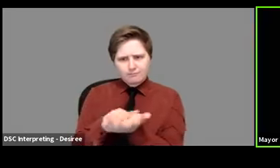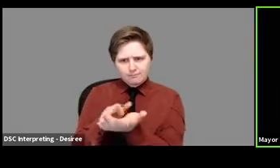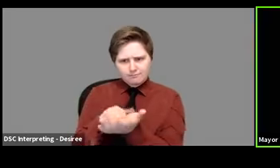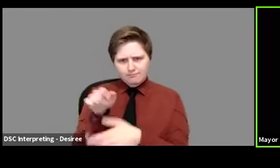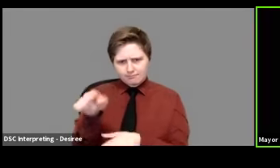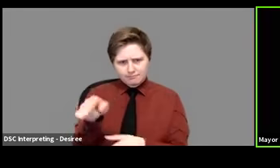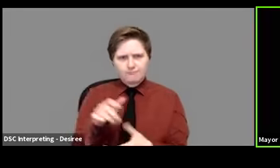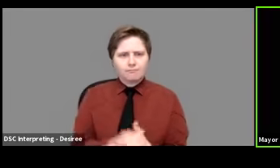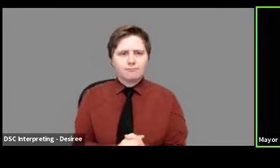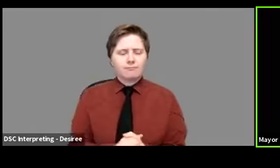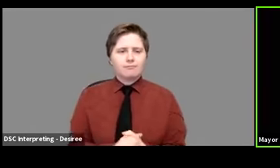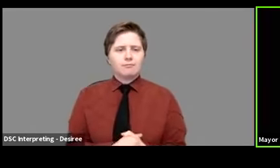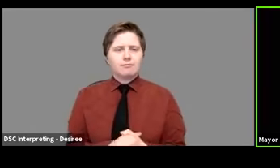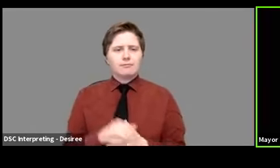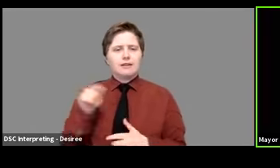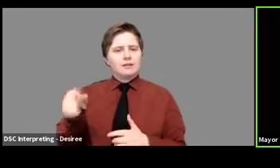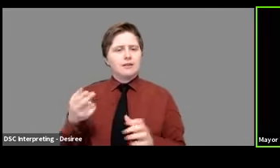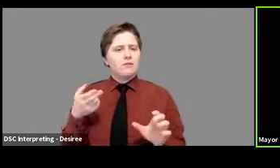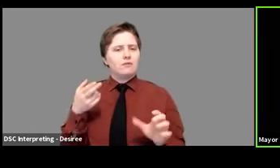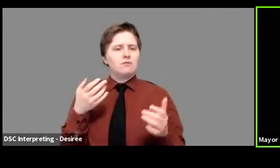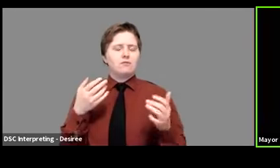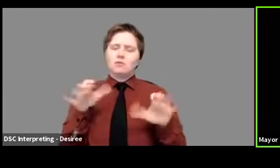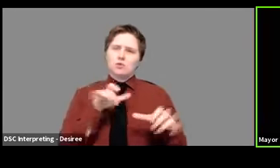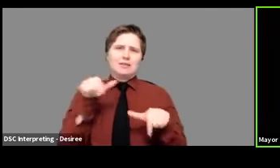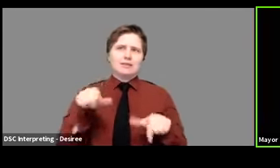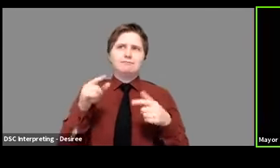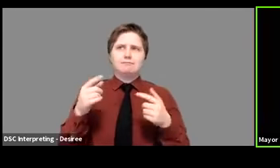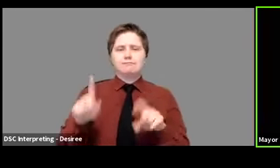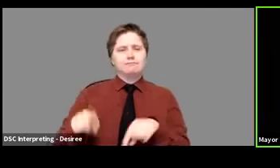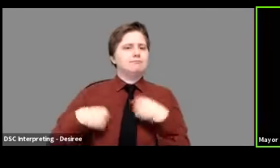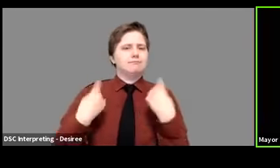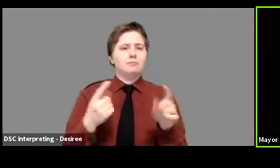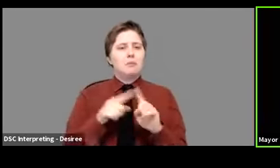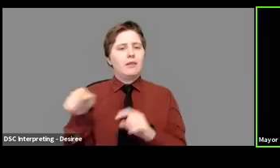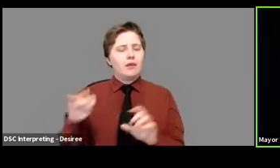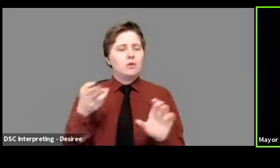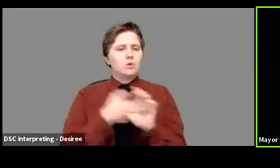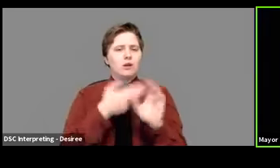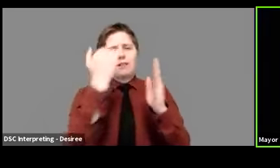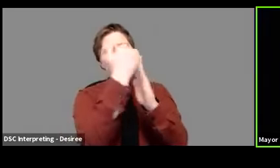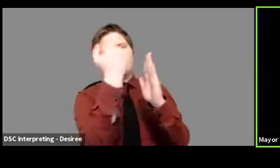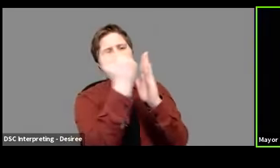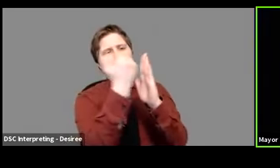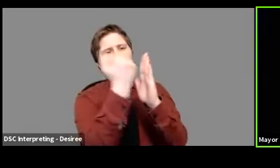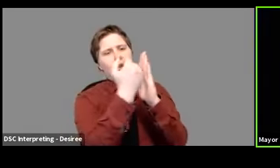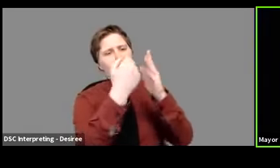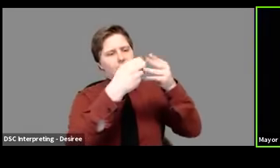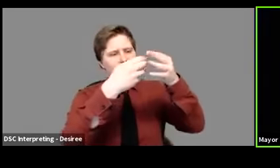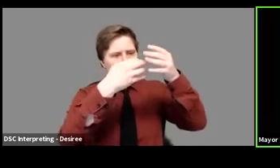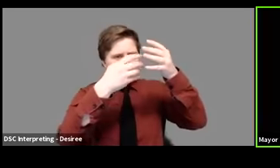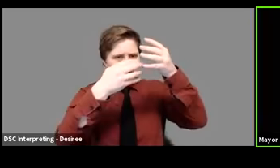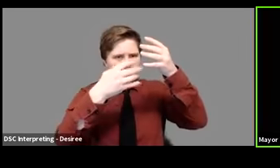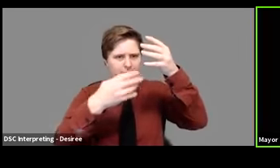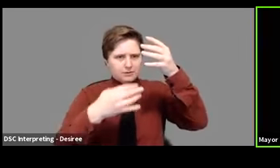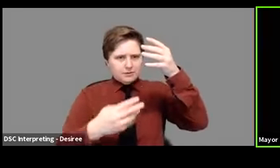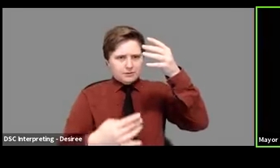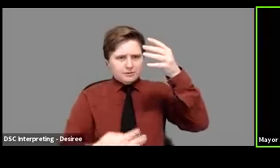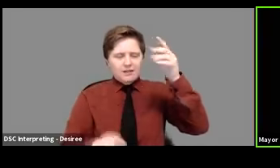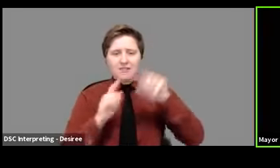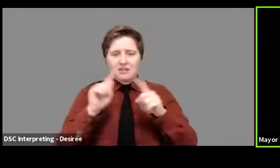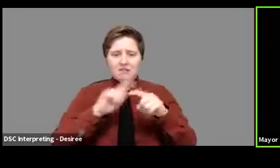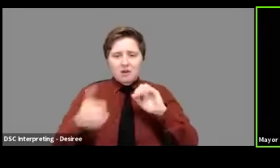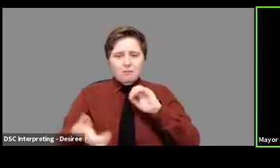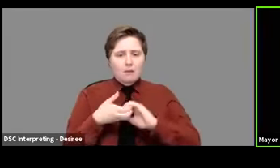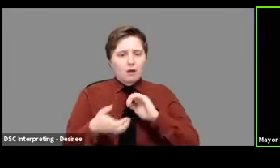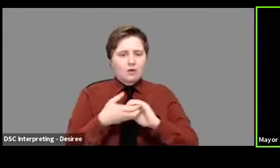And they now join, and they've been doing this all along, but they join a long list of corporate partners that